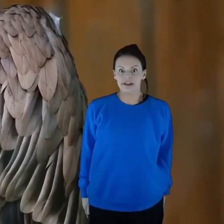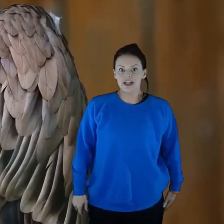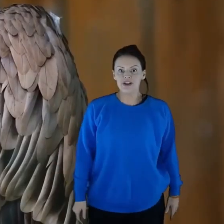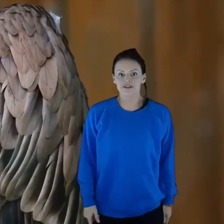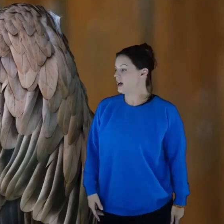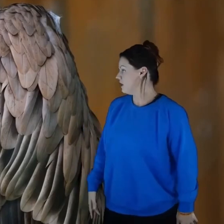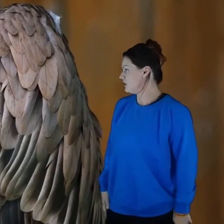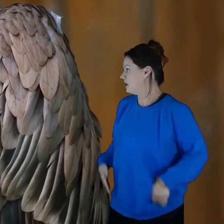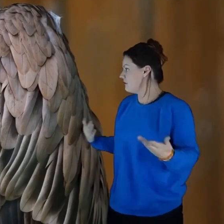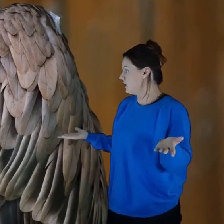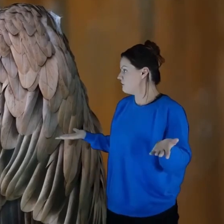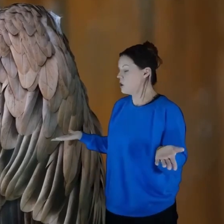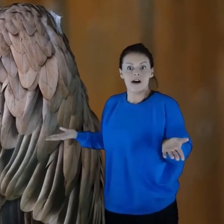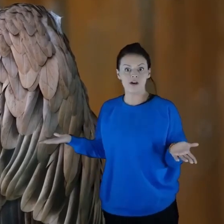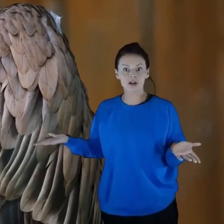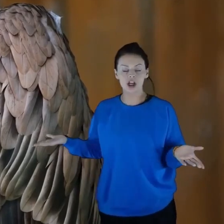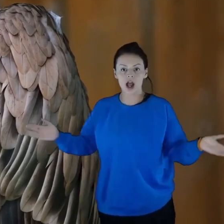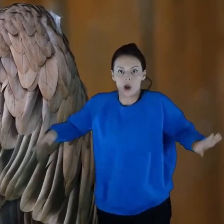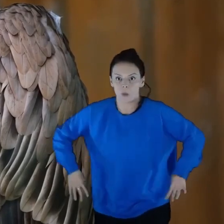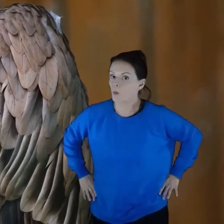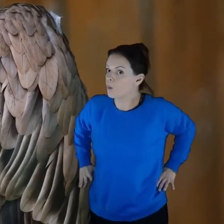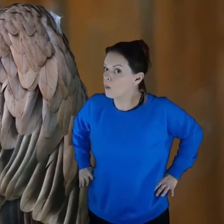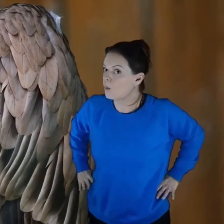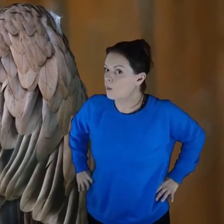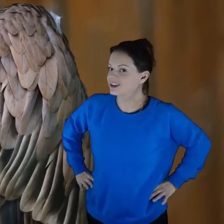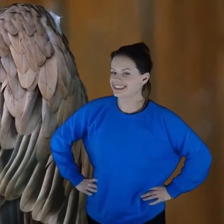V goes V-V-V for Vulture